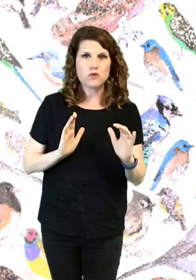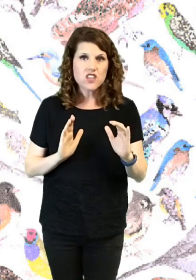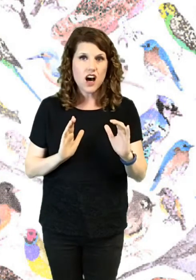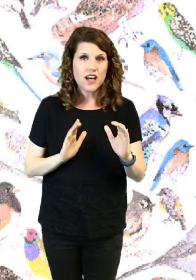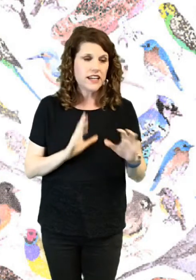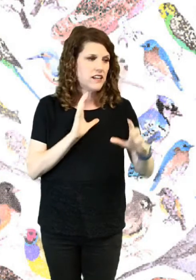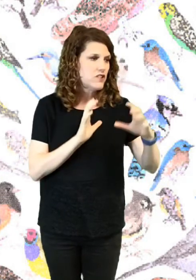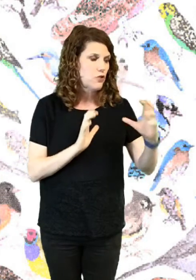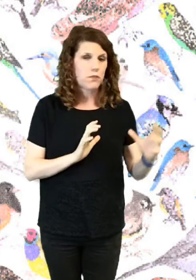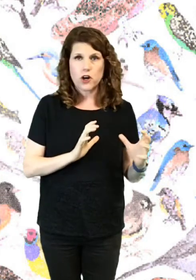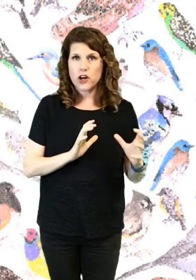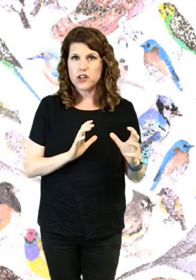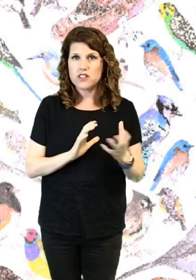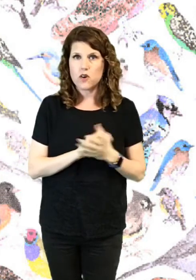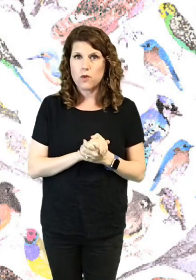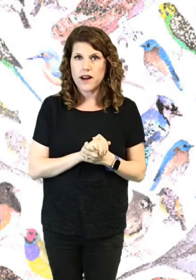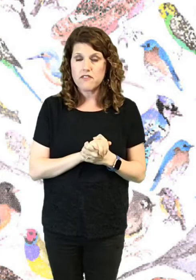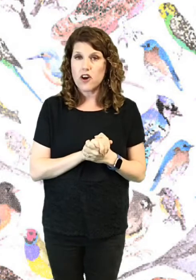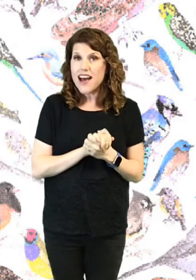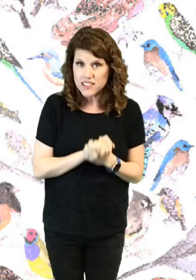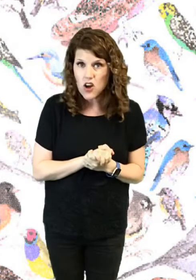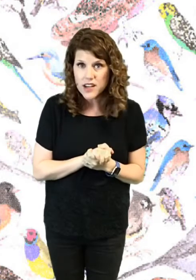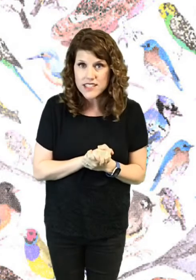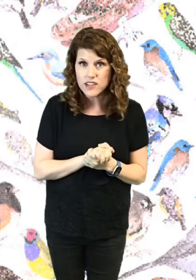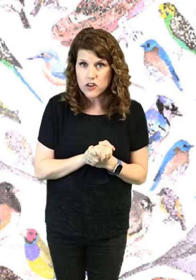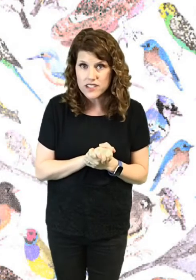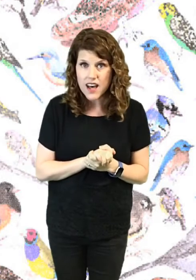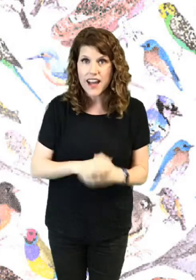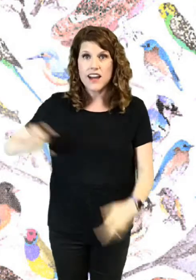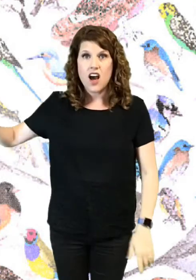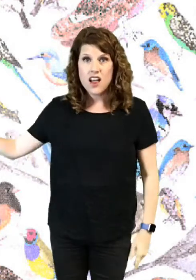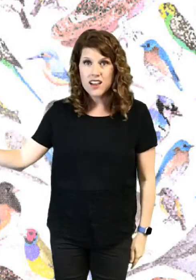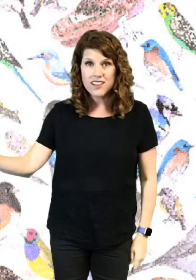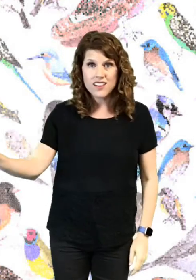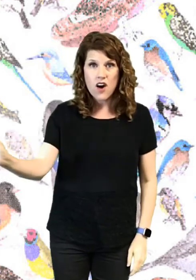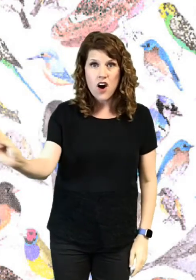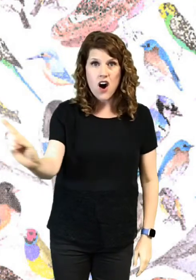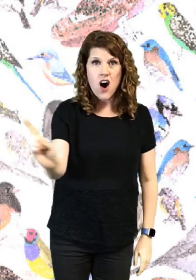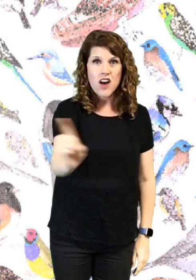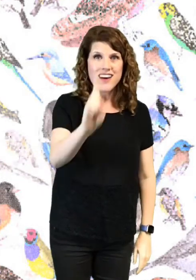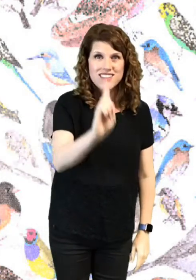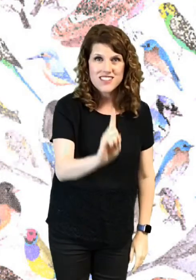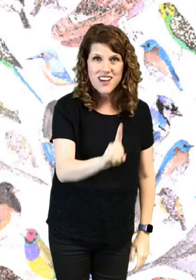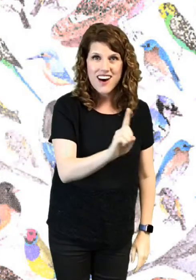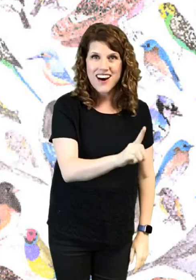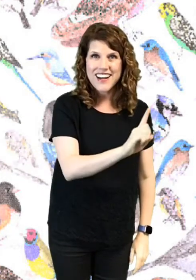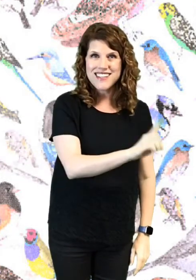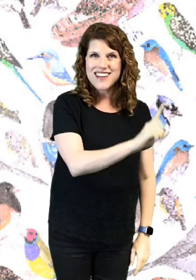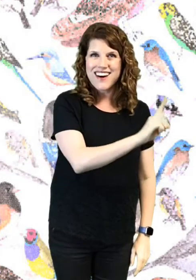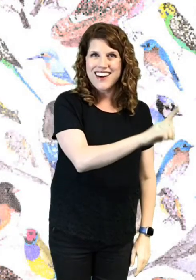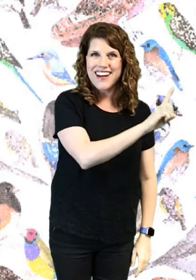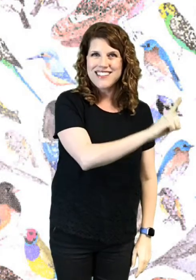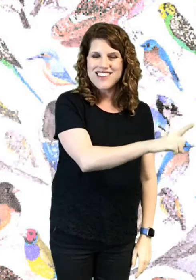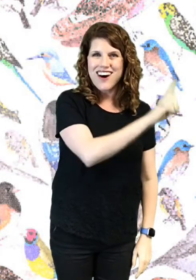toddies or birds or whatever as long as it looks like long ta-dee ta-dee ta